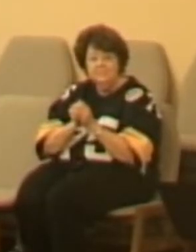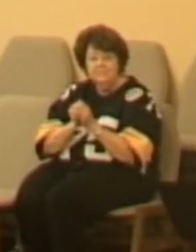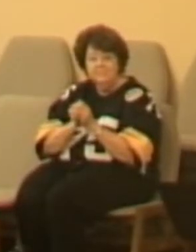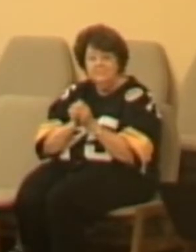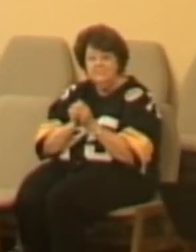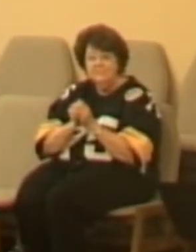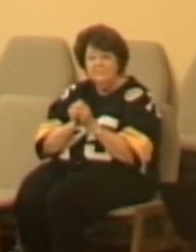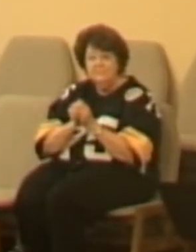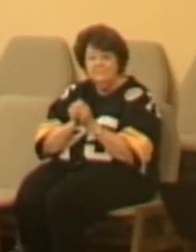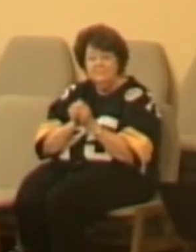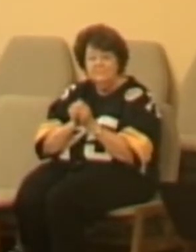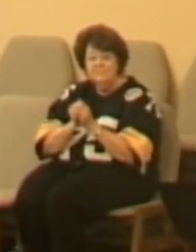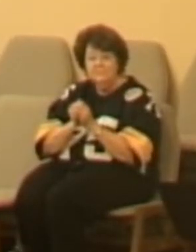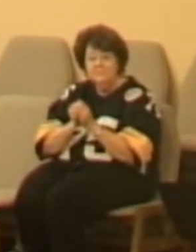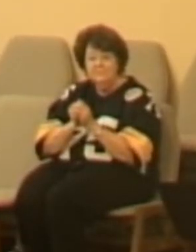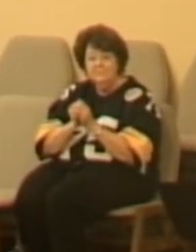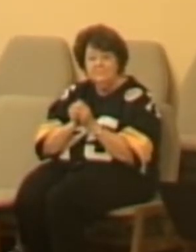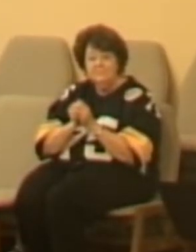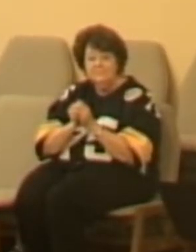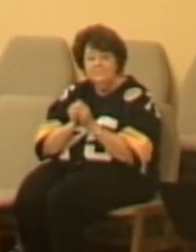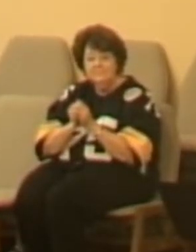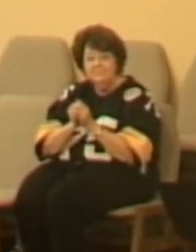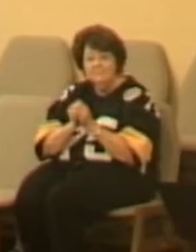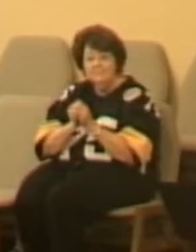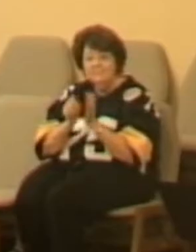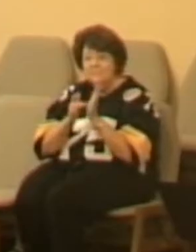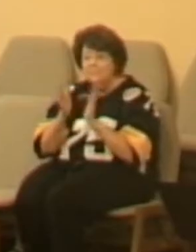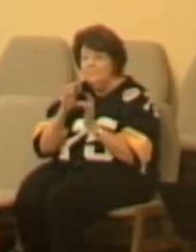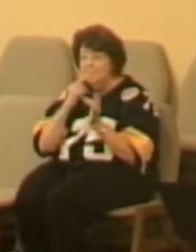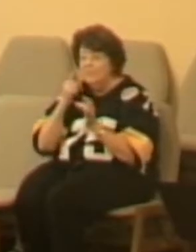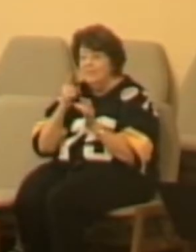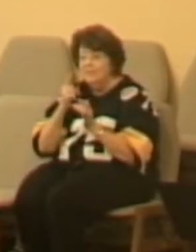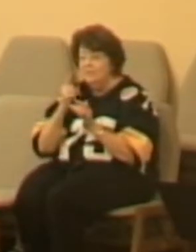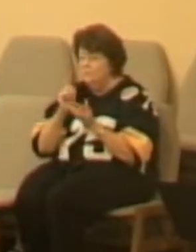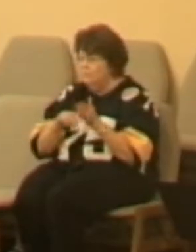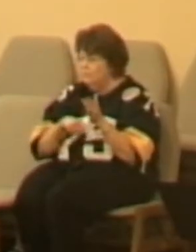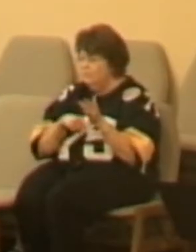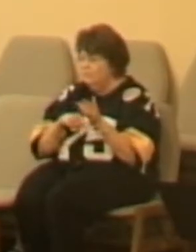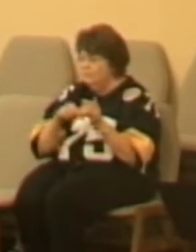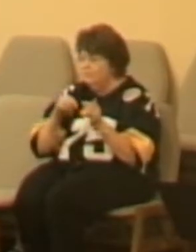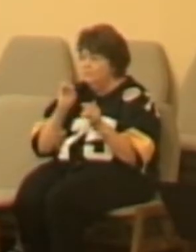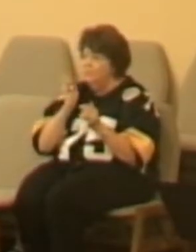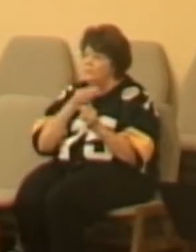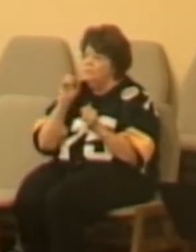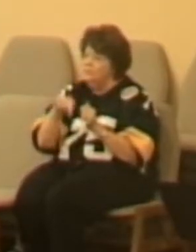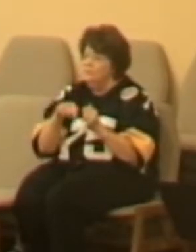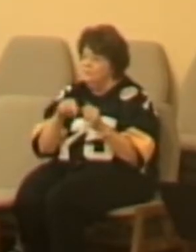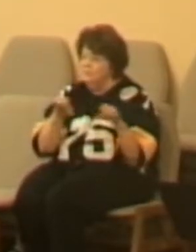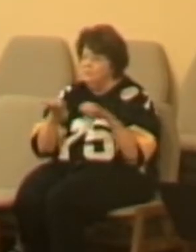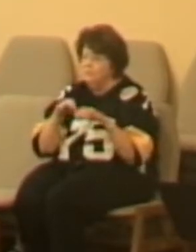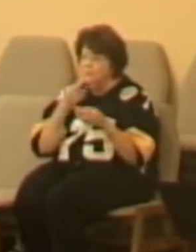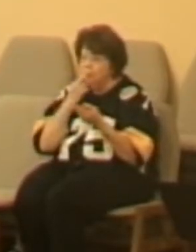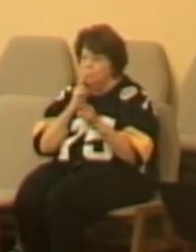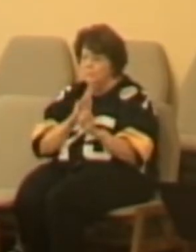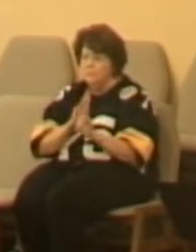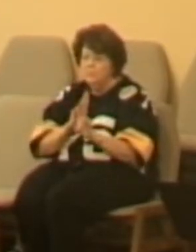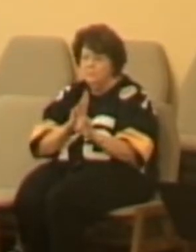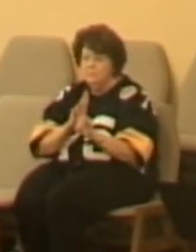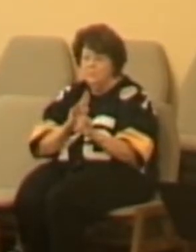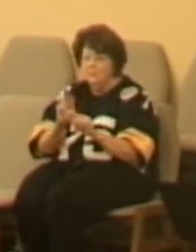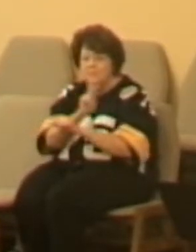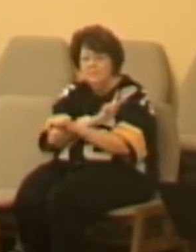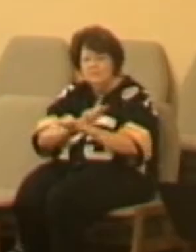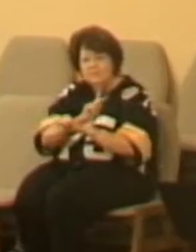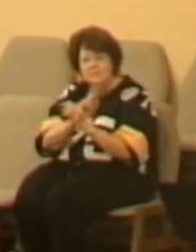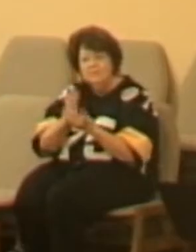Now, look what Jesus says we are to do in response to the kingdom of heaven, the